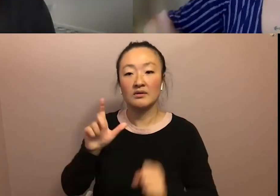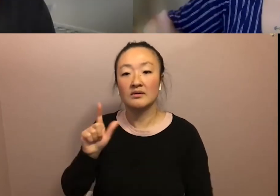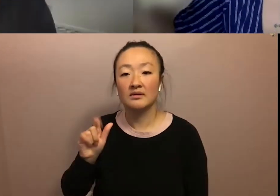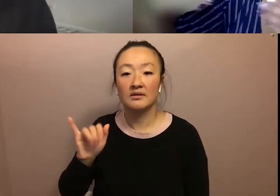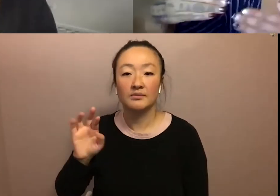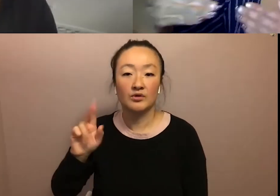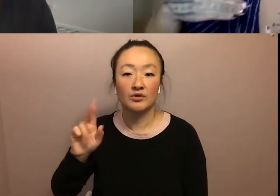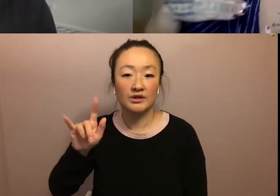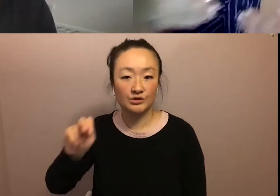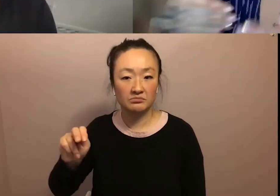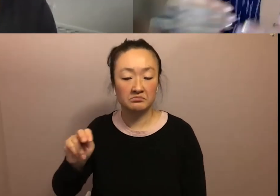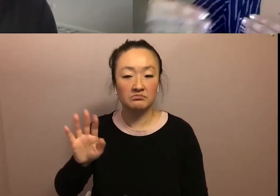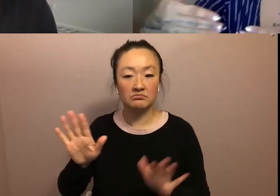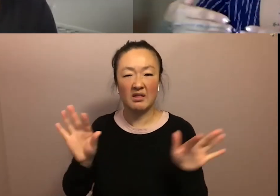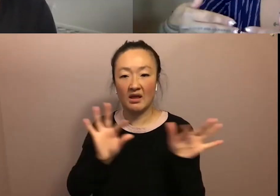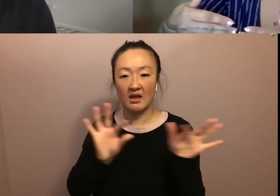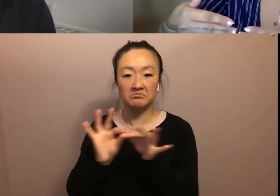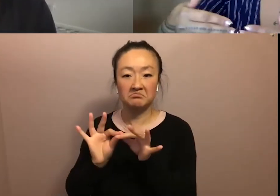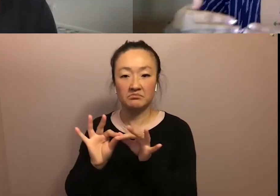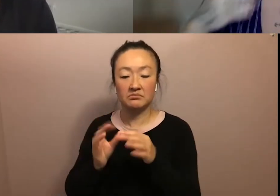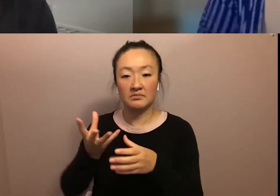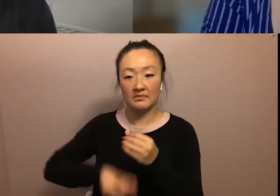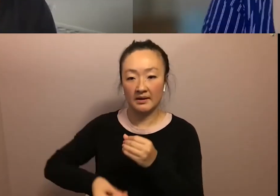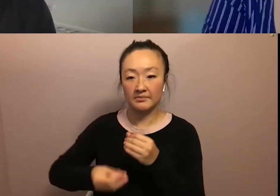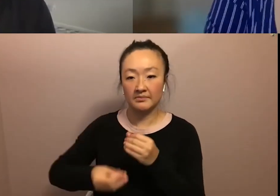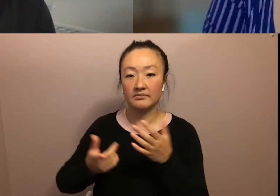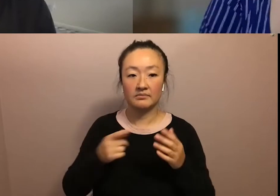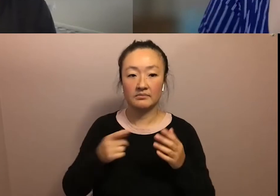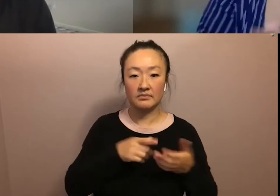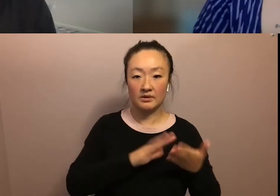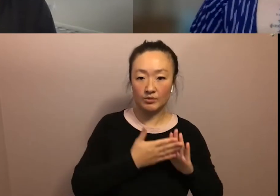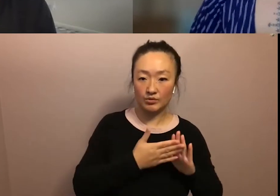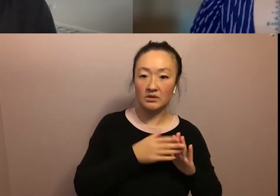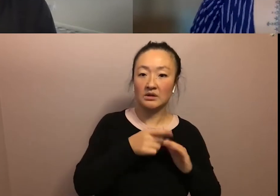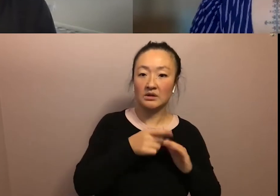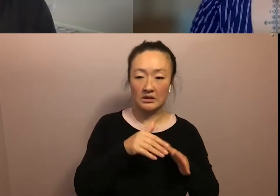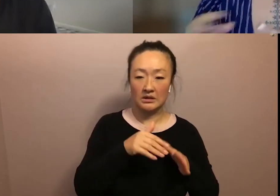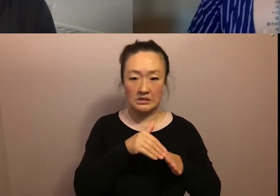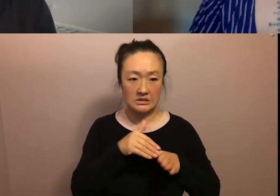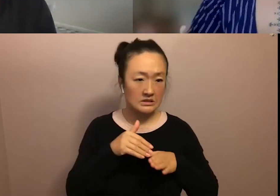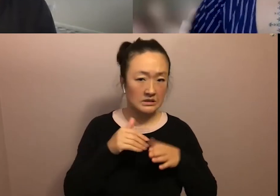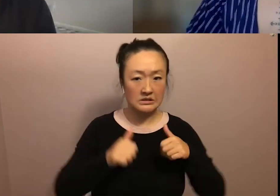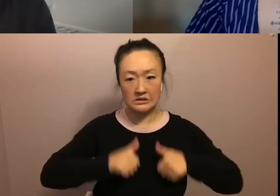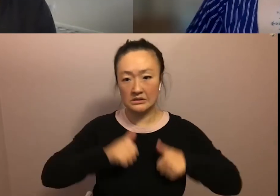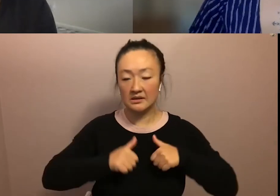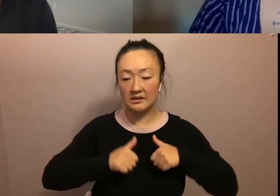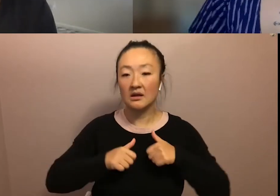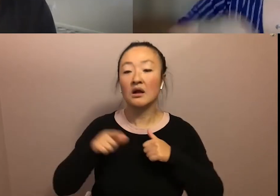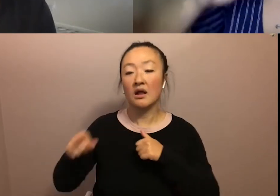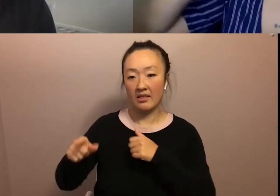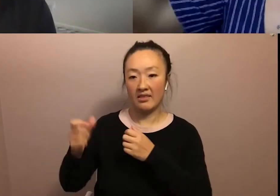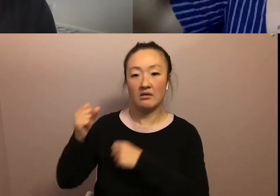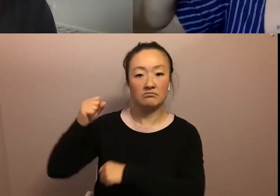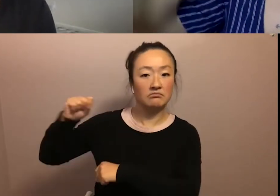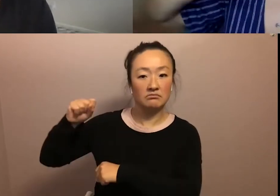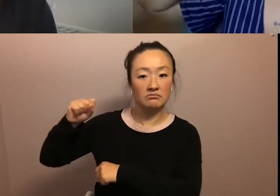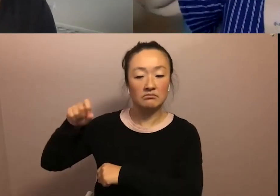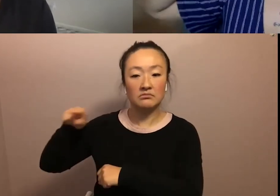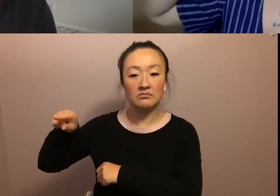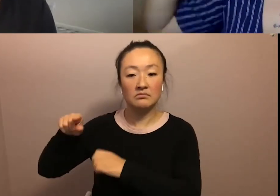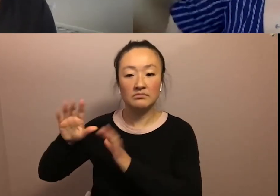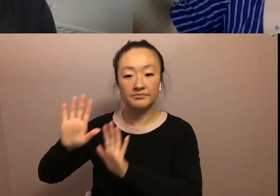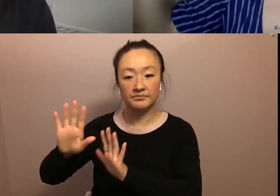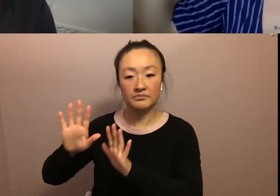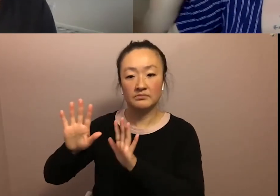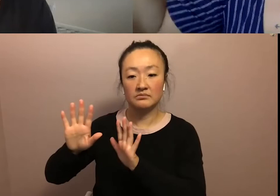Uh, and doing that work and bridging the gap between where our communities stand on the fence and, and where they stand opposed to these, our,